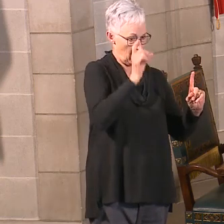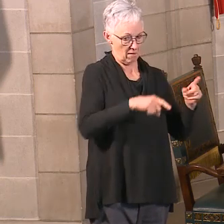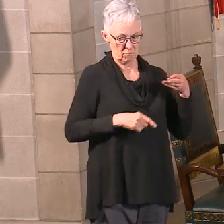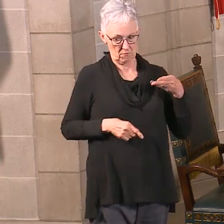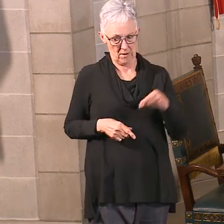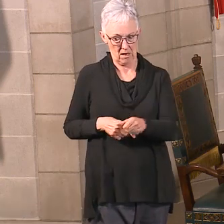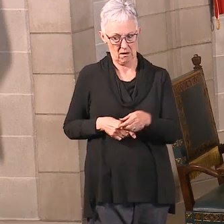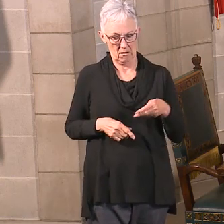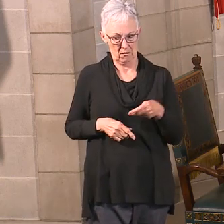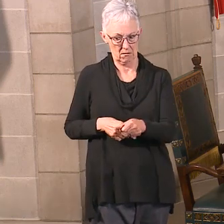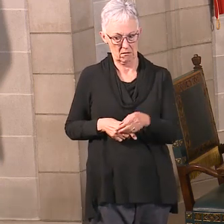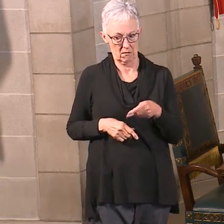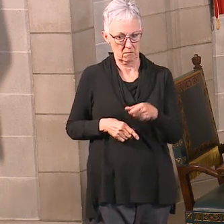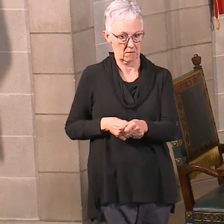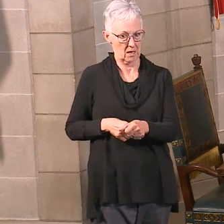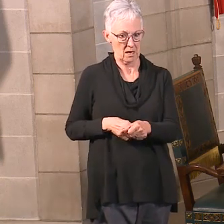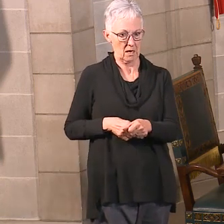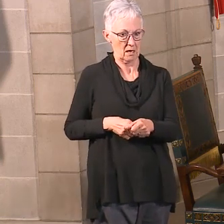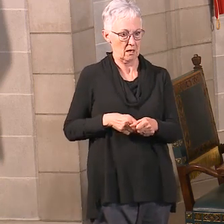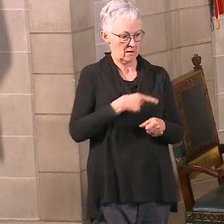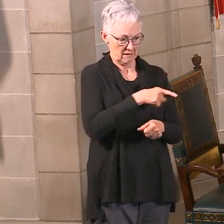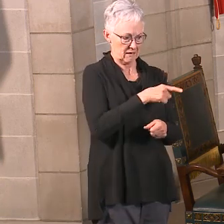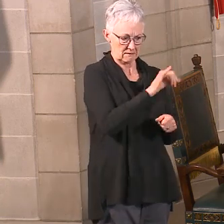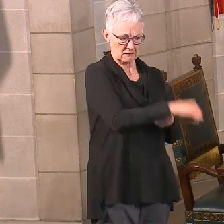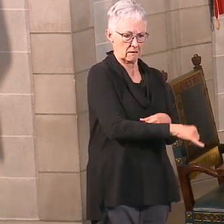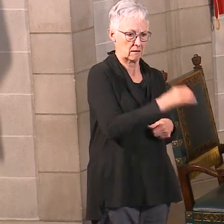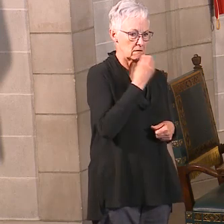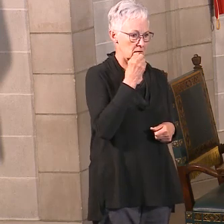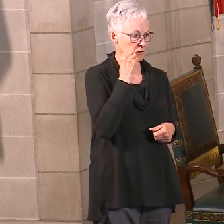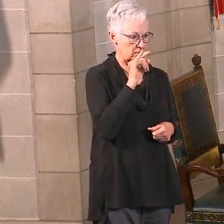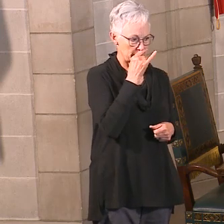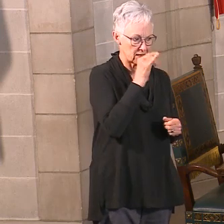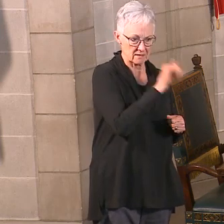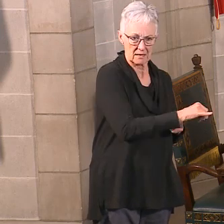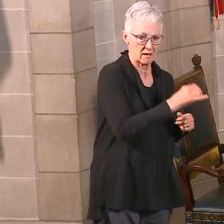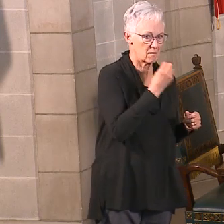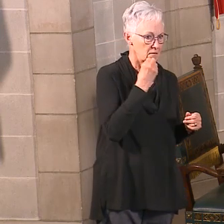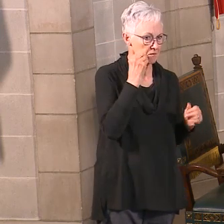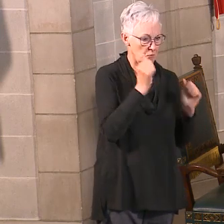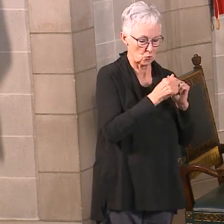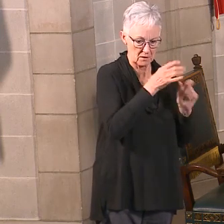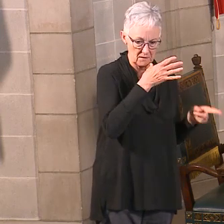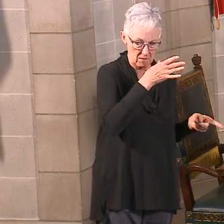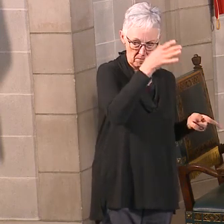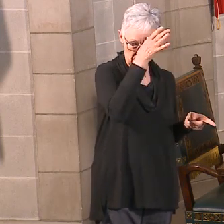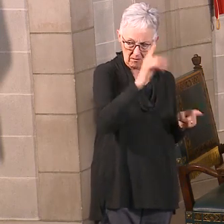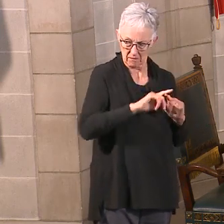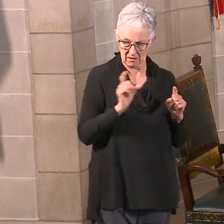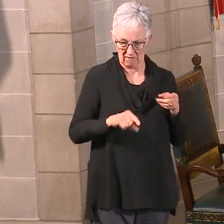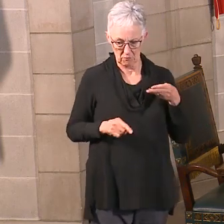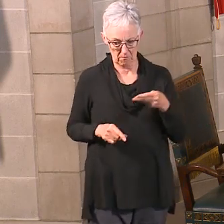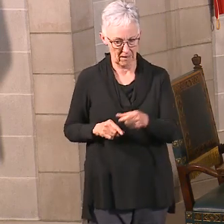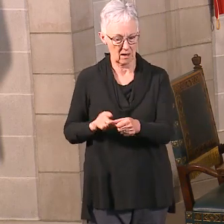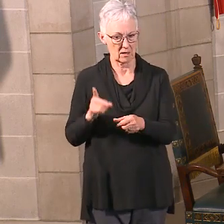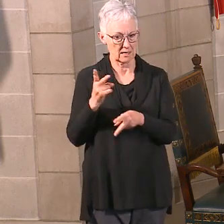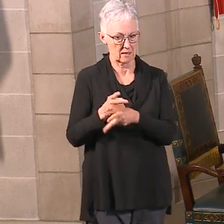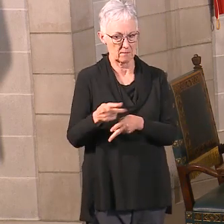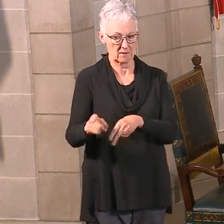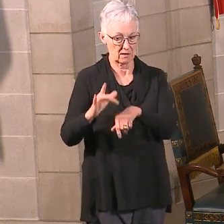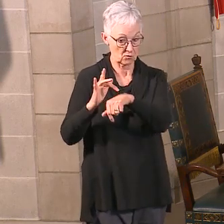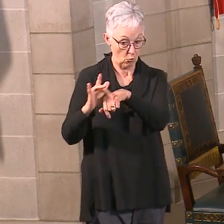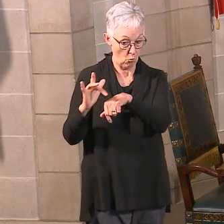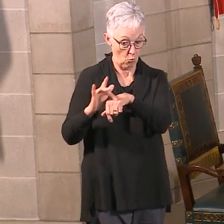a daycare is instead of paying that, maybe they should see if there's another nonprofit around that's maybe providing that daycare. But, again, that's